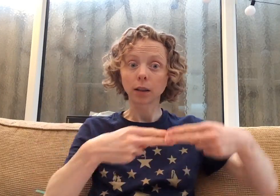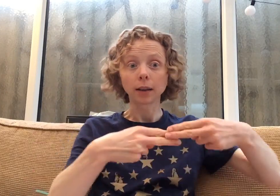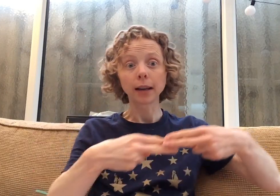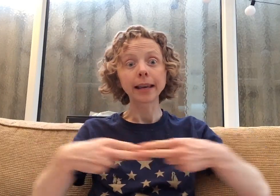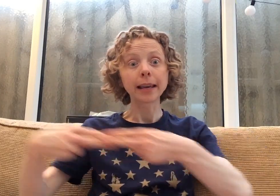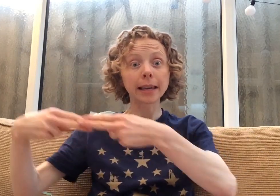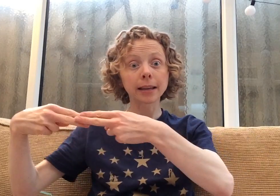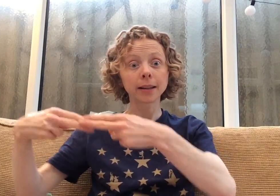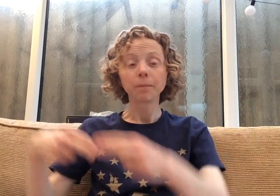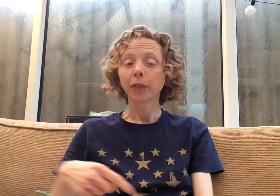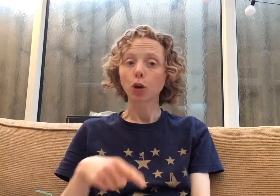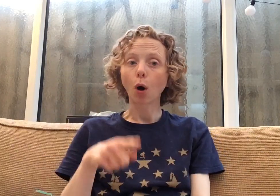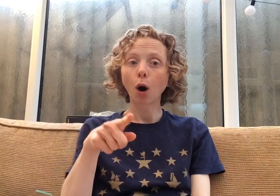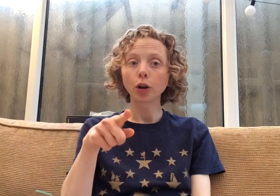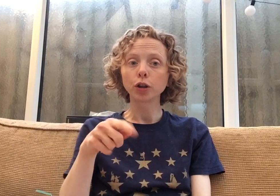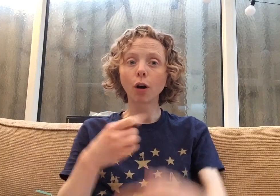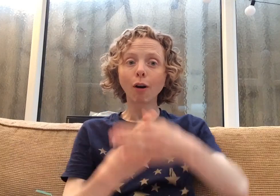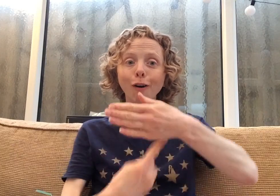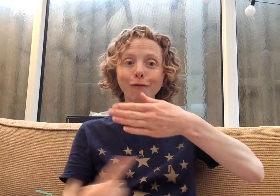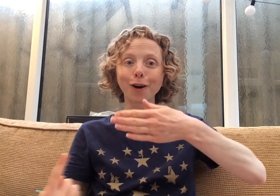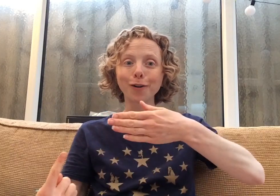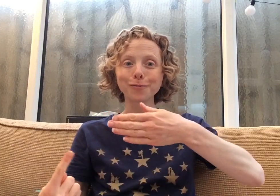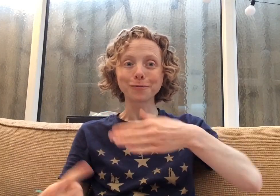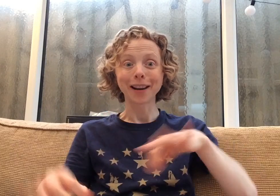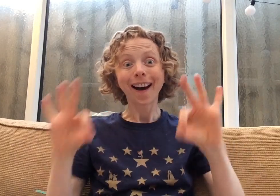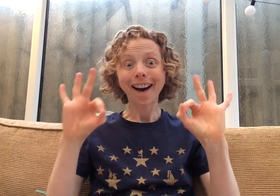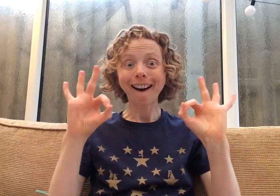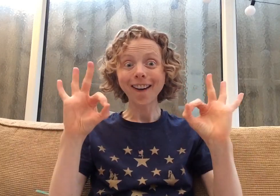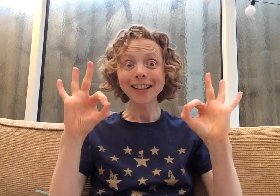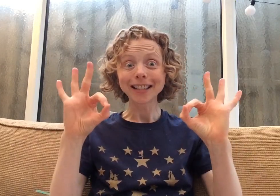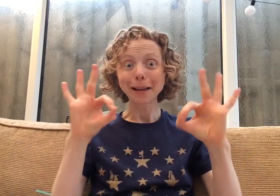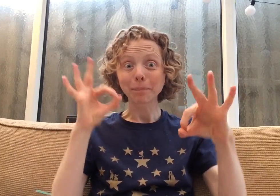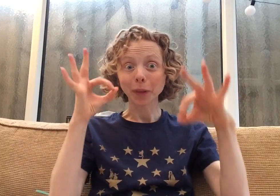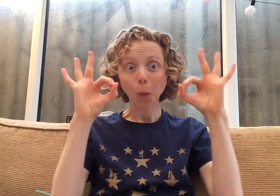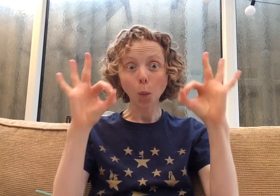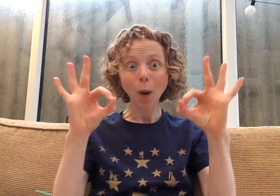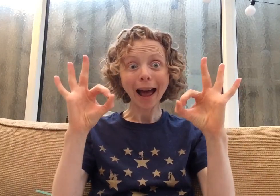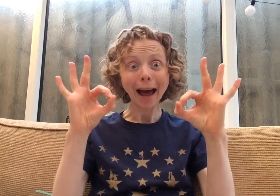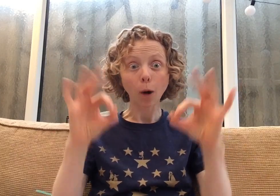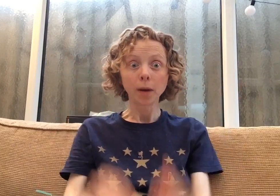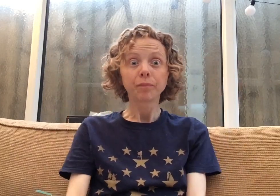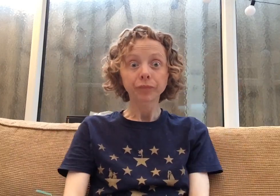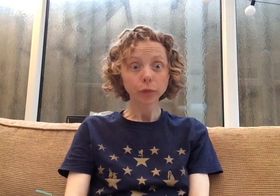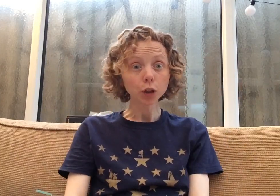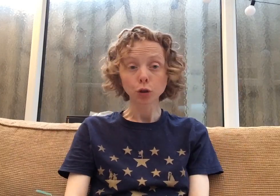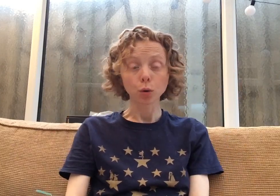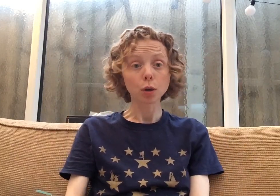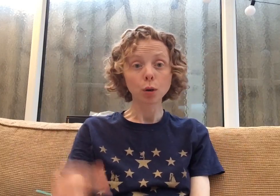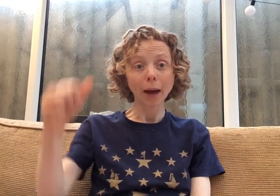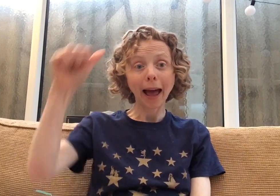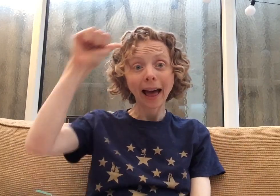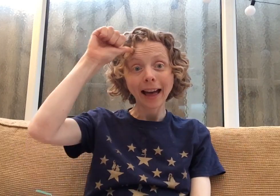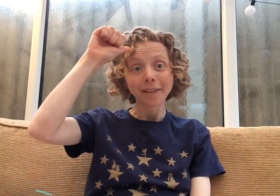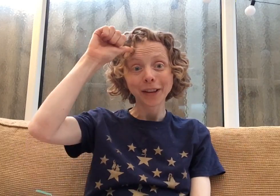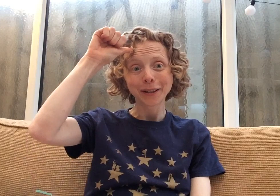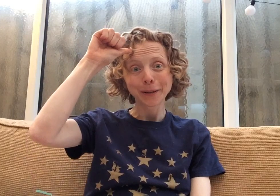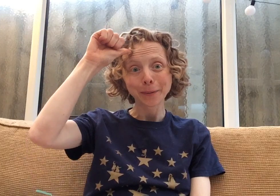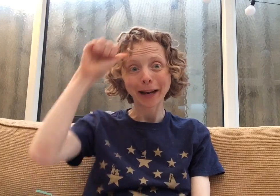to lead? You're on your own. Awesome! Wow! Do you have a clue what